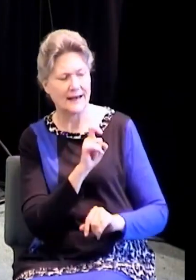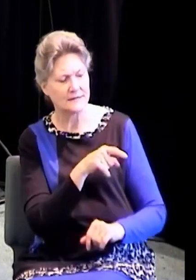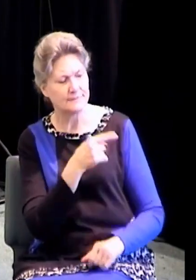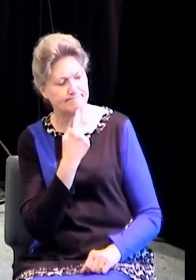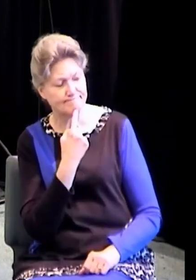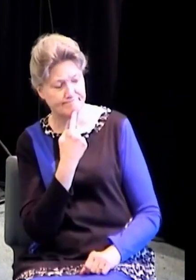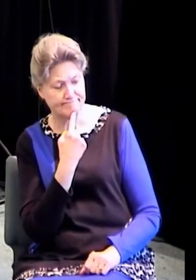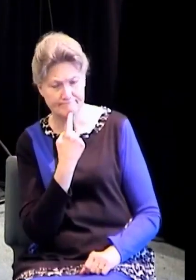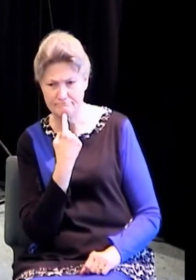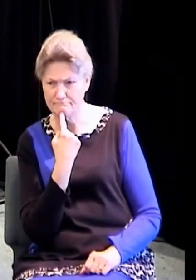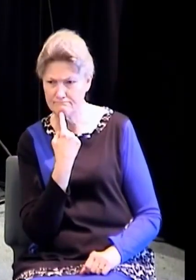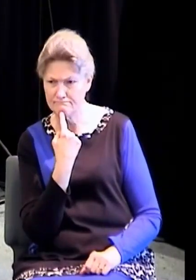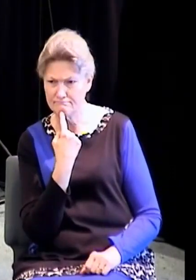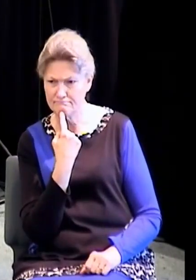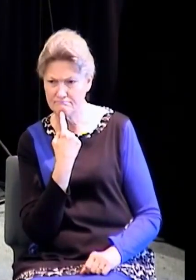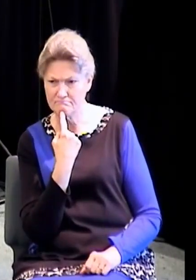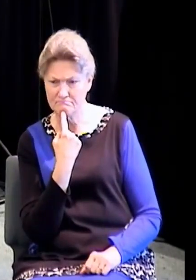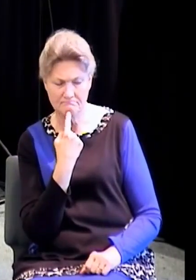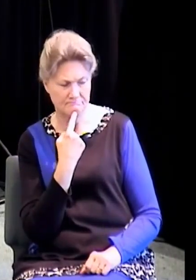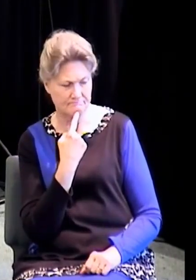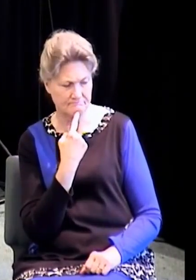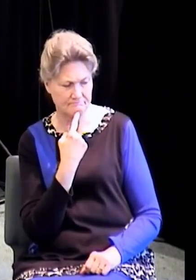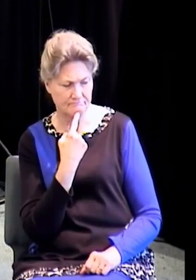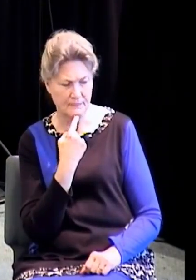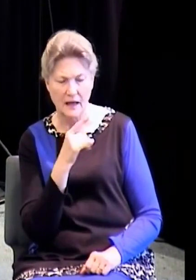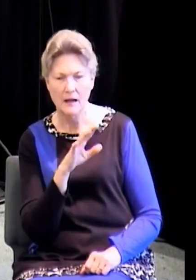did you hang out with Jesus? Oh, no, no, no, no.